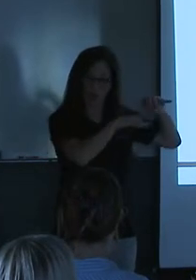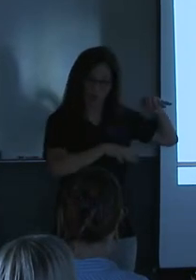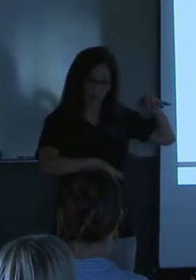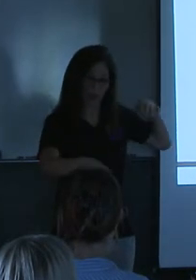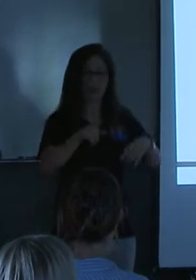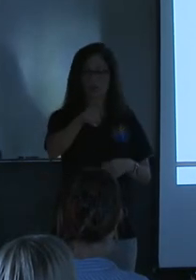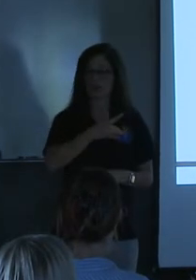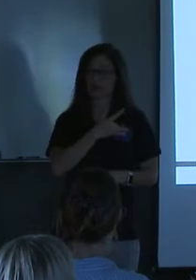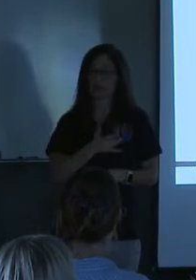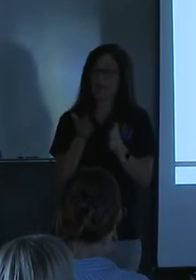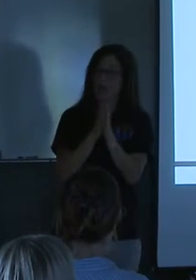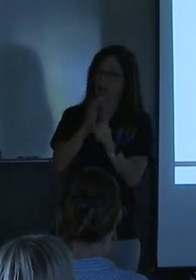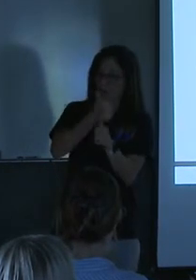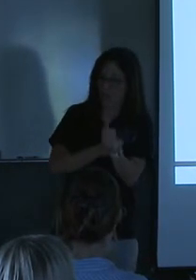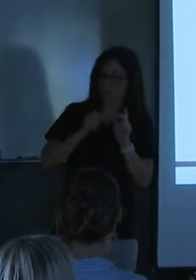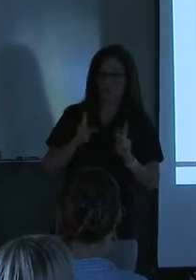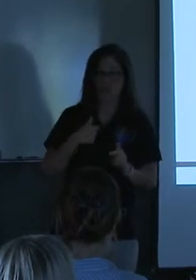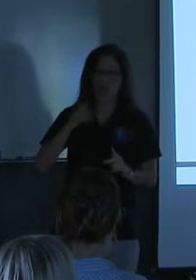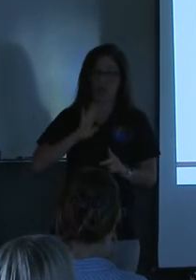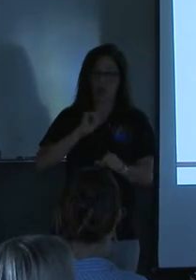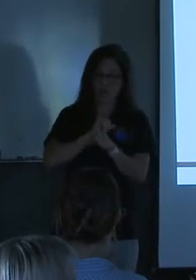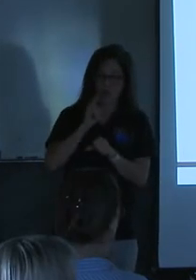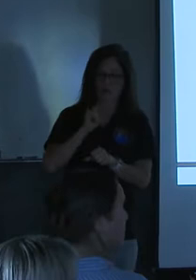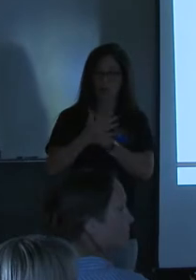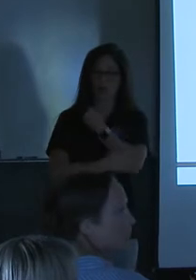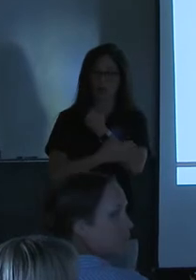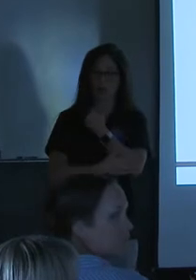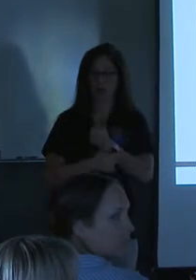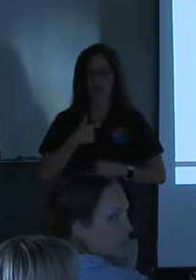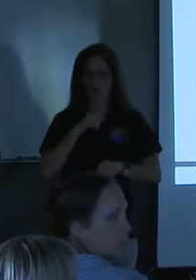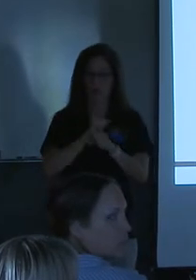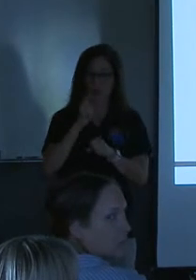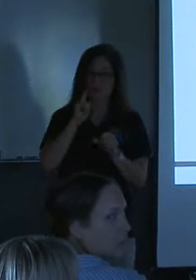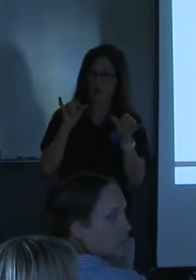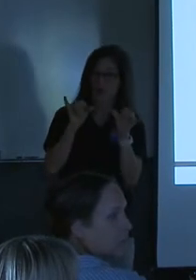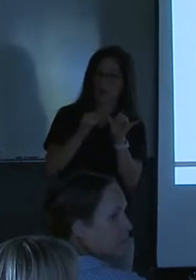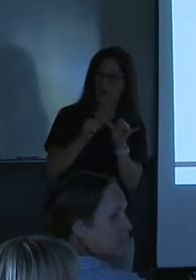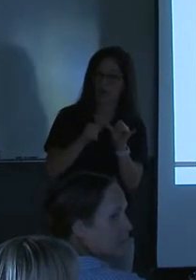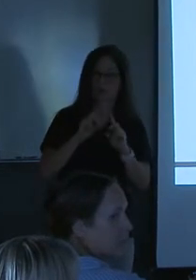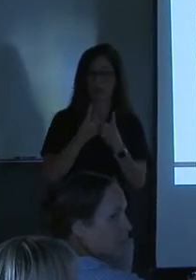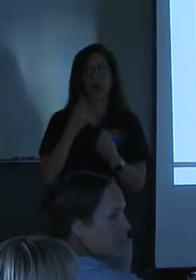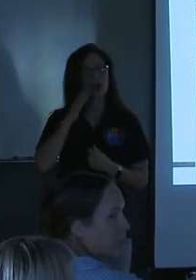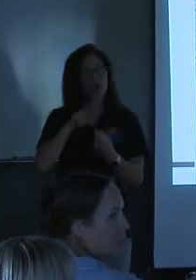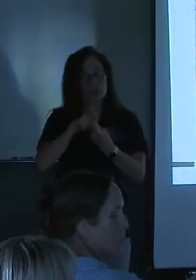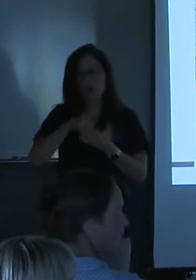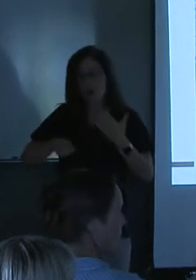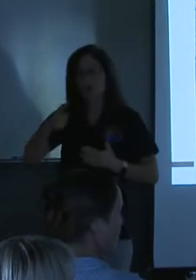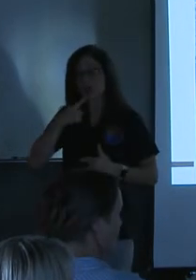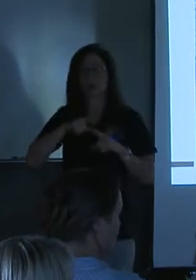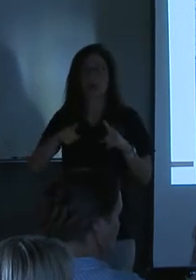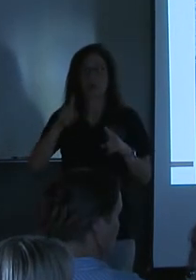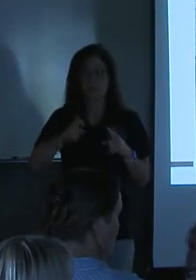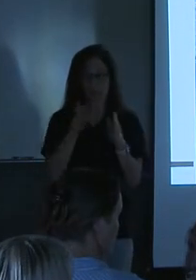ask every single person. I worked for the county. I know, I worked for the engineering department. I know exactly what you're saying, but